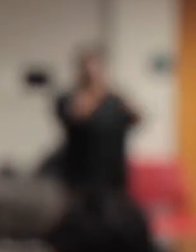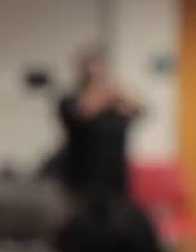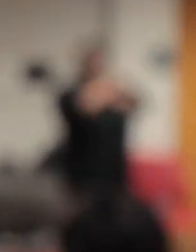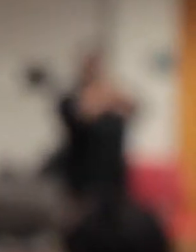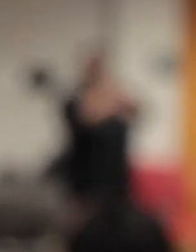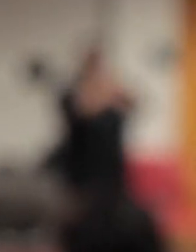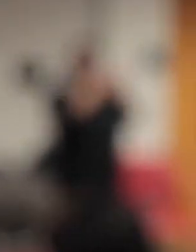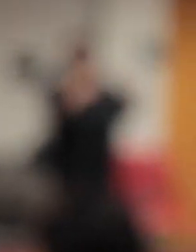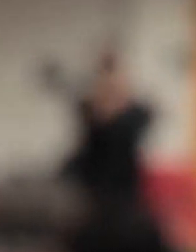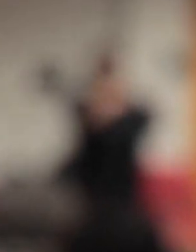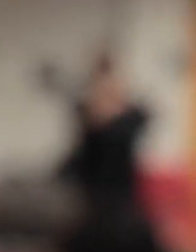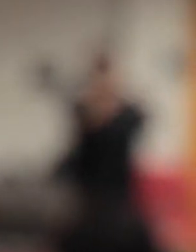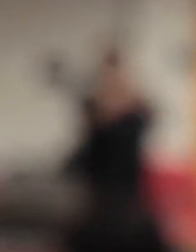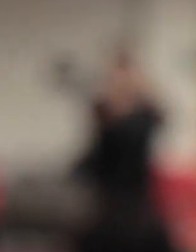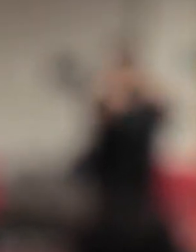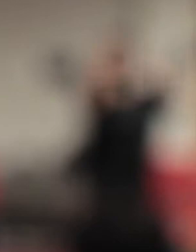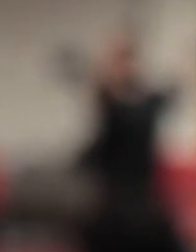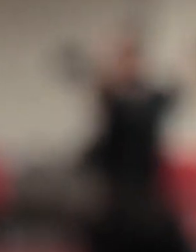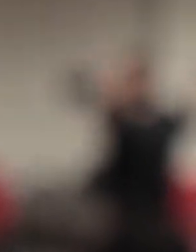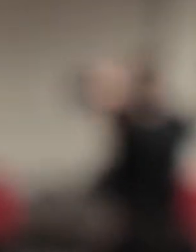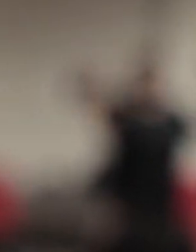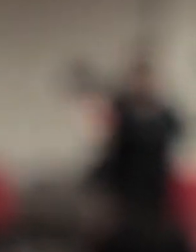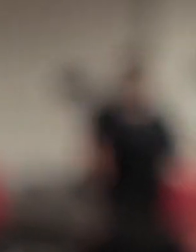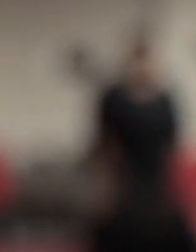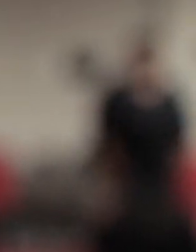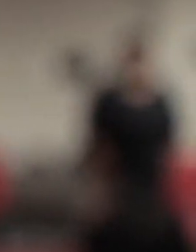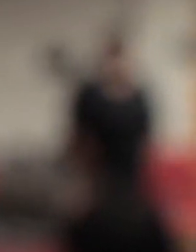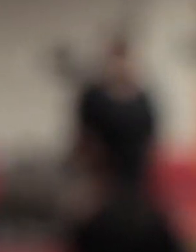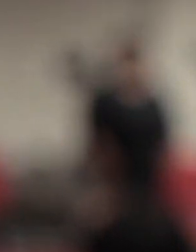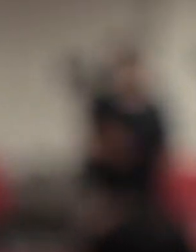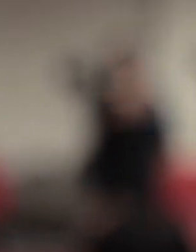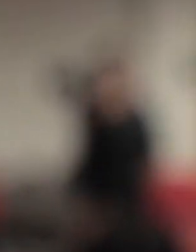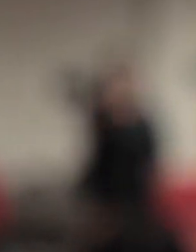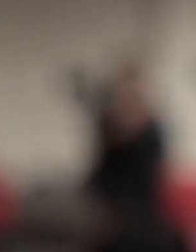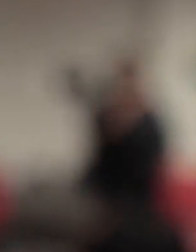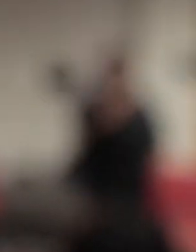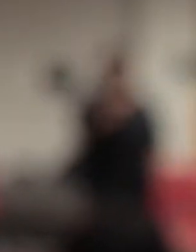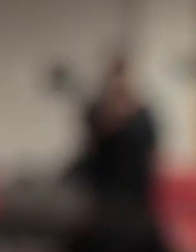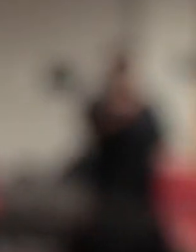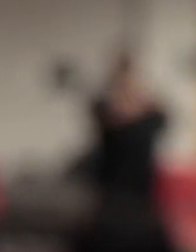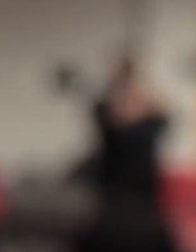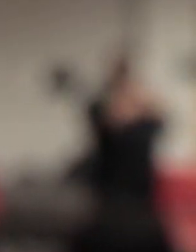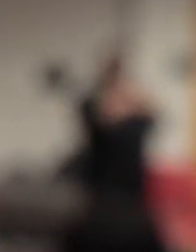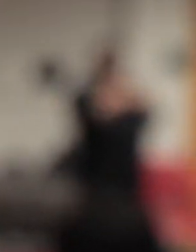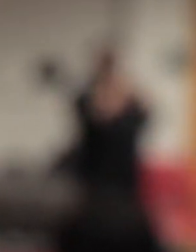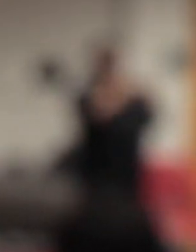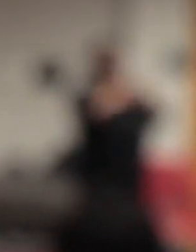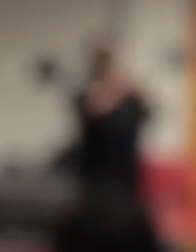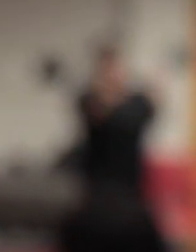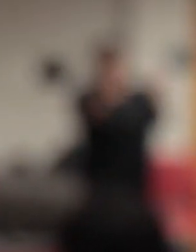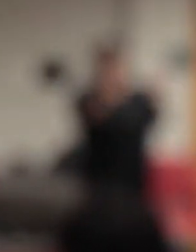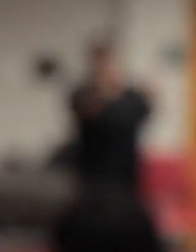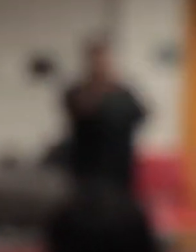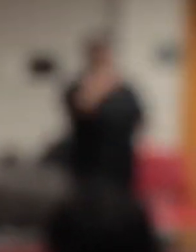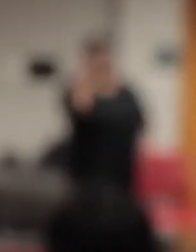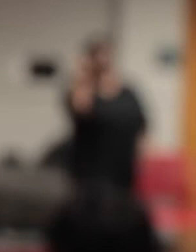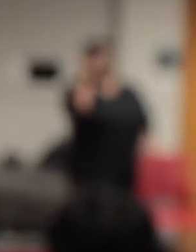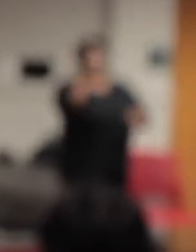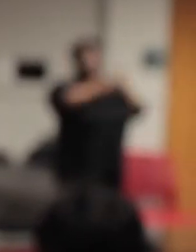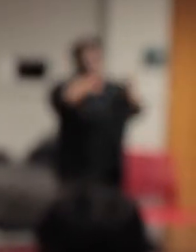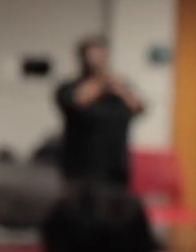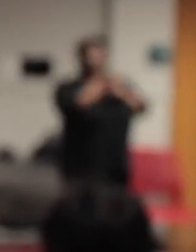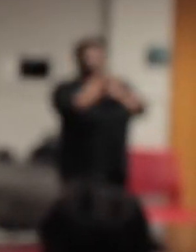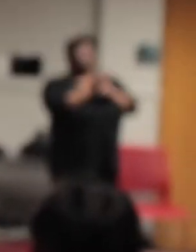It didn't work out though, so. Good joke. We were never together, so. That's the best kind of love poem, too.